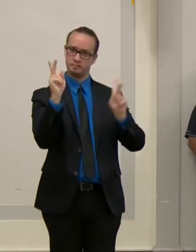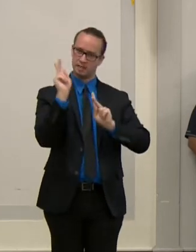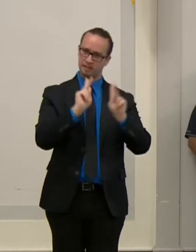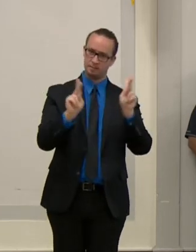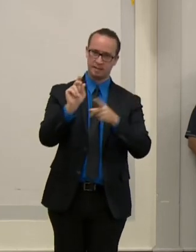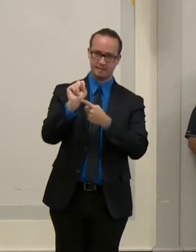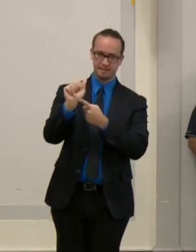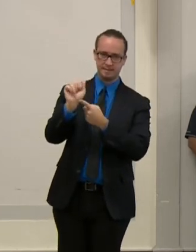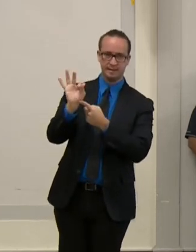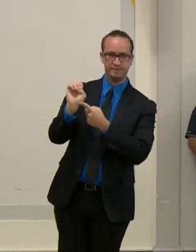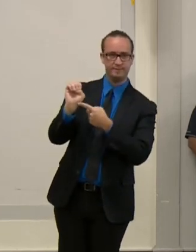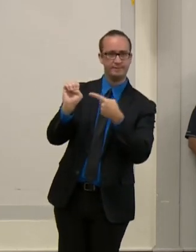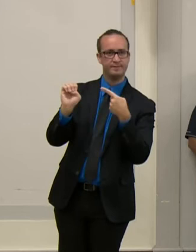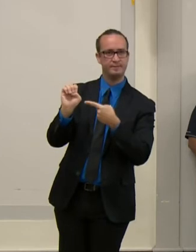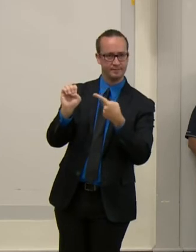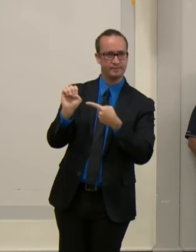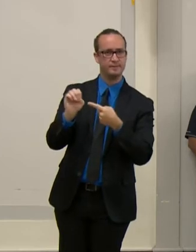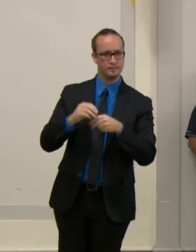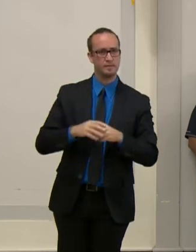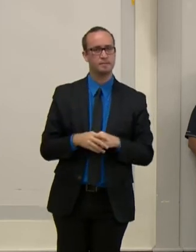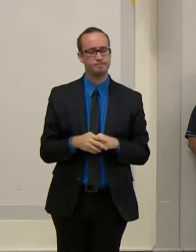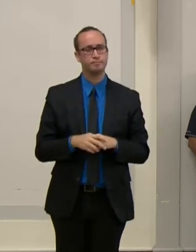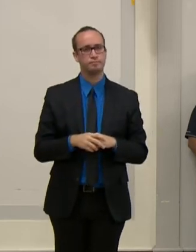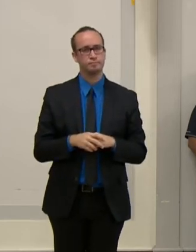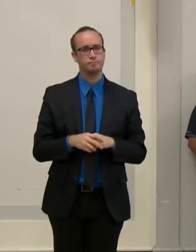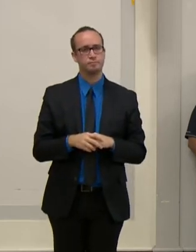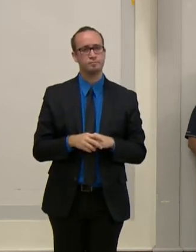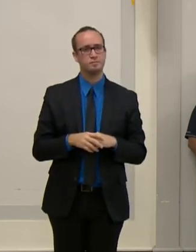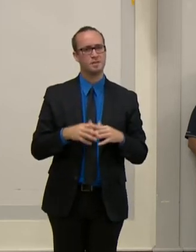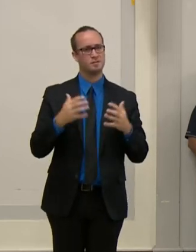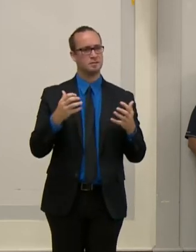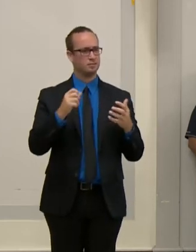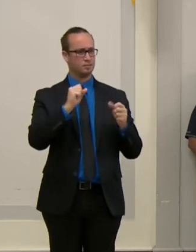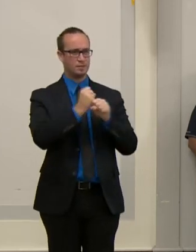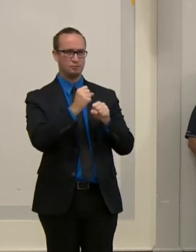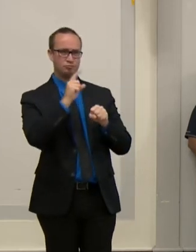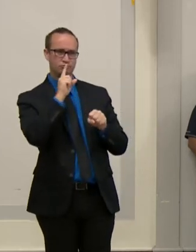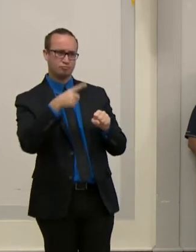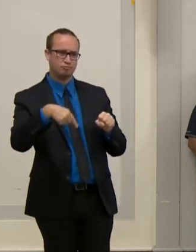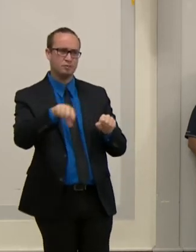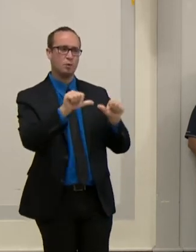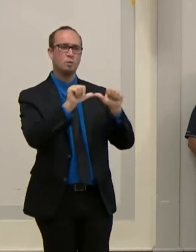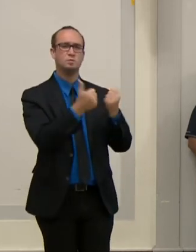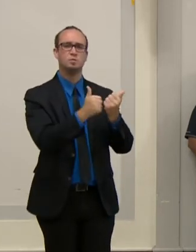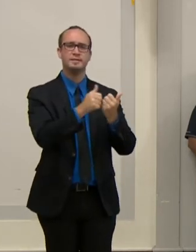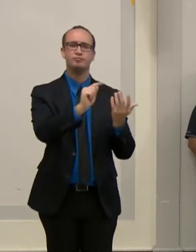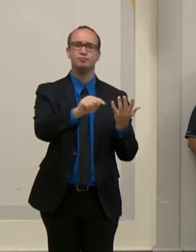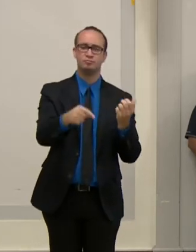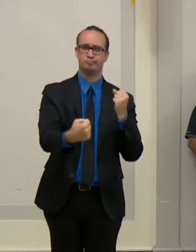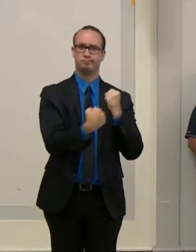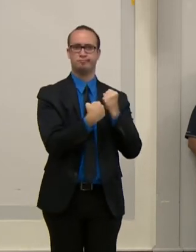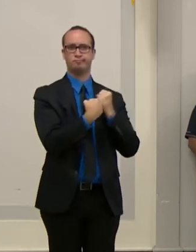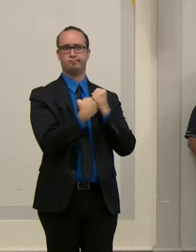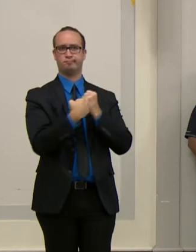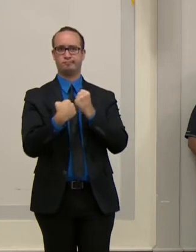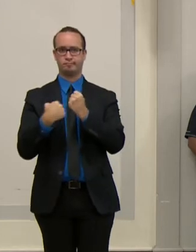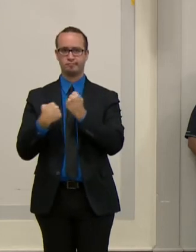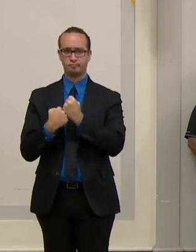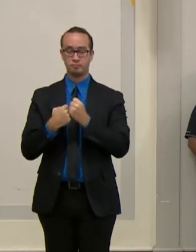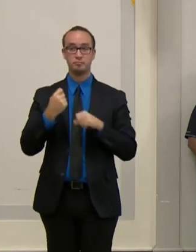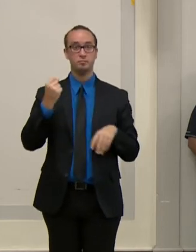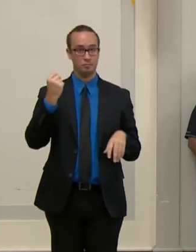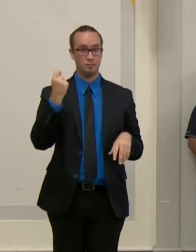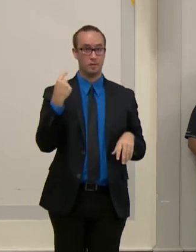would also like to thank all the agencies and volunteers for the support. We understand the recovery was a large undertaking, and